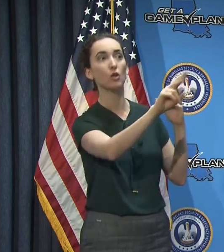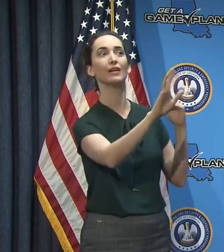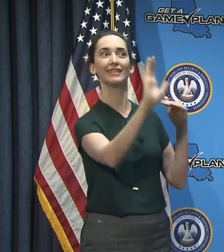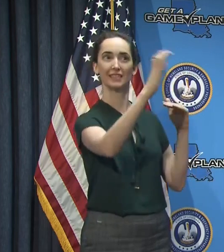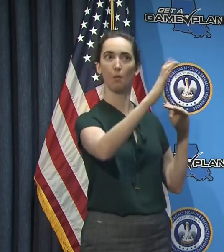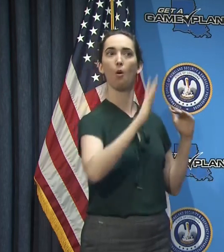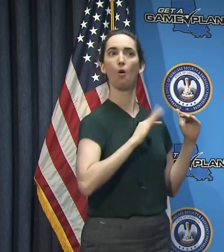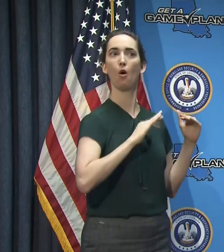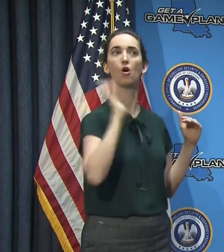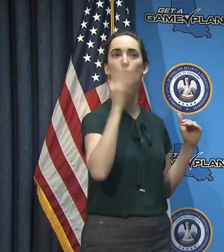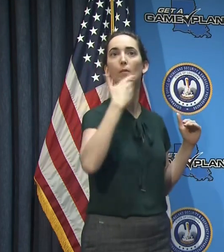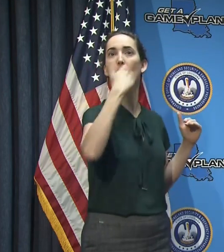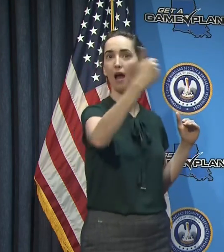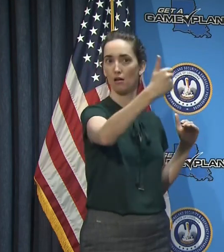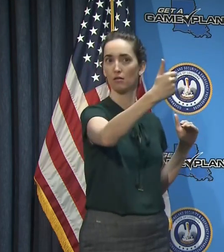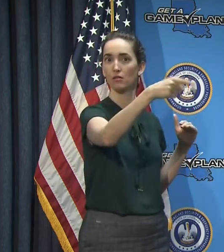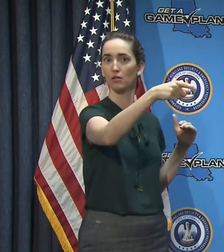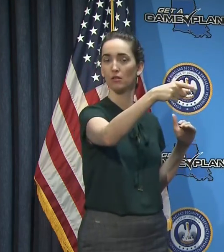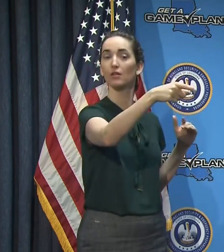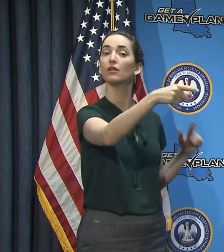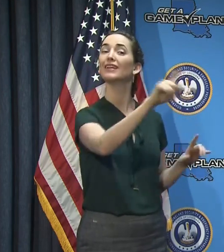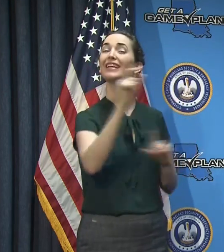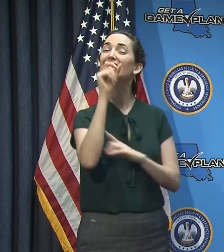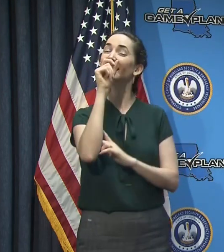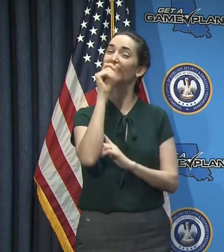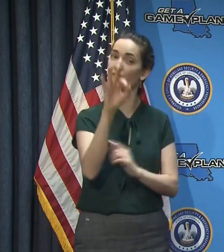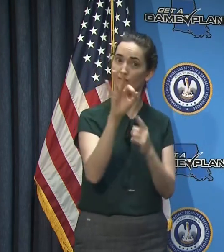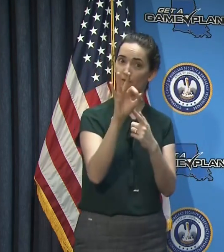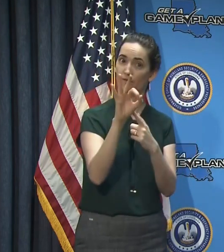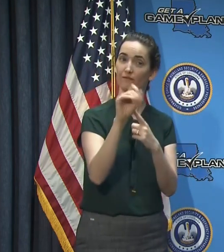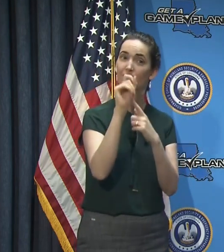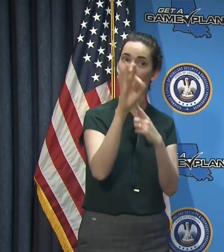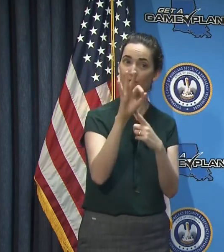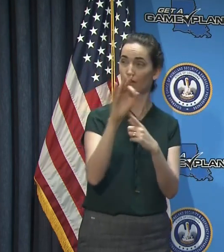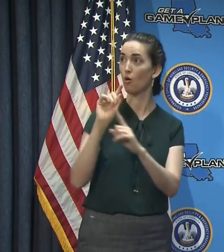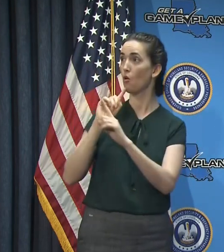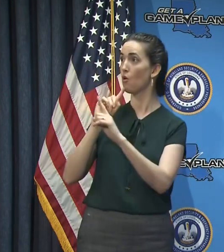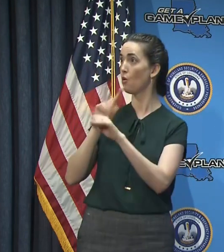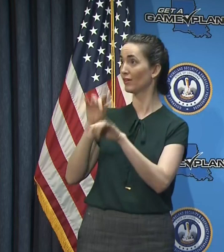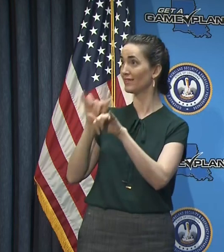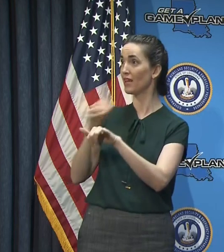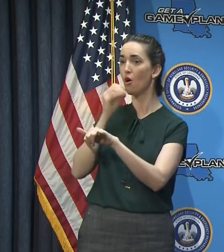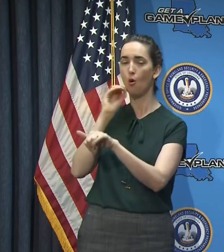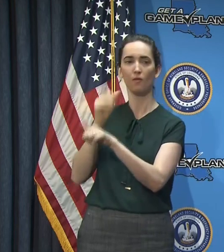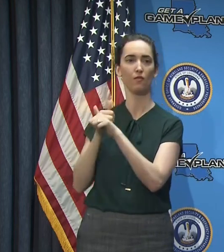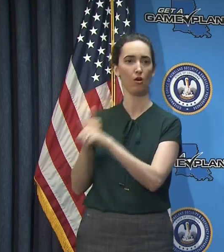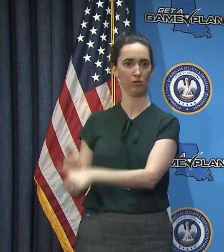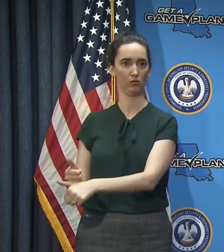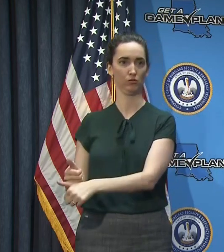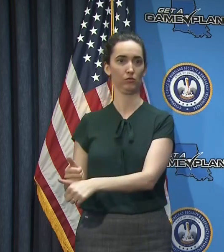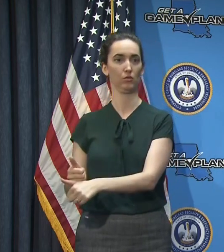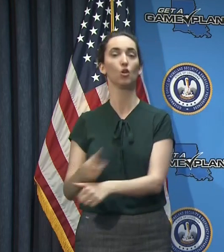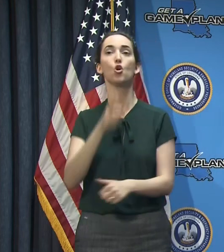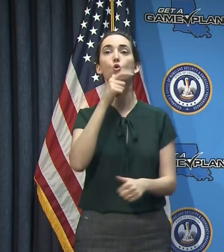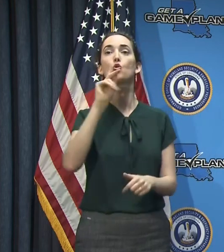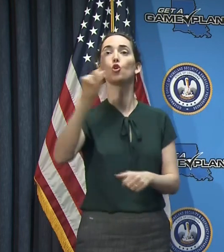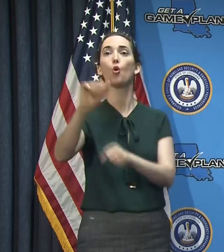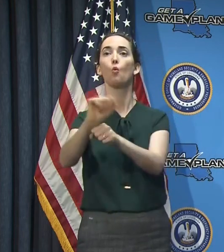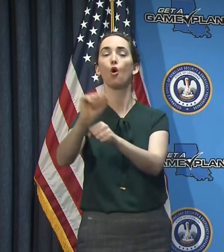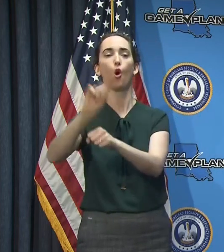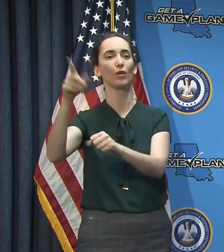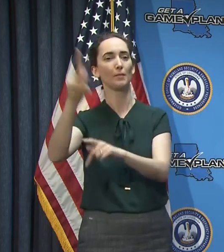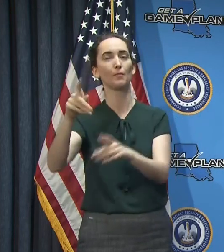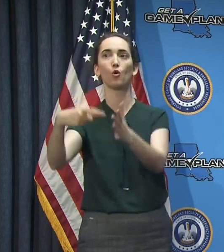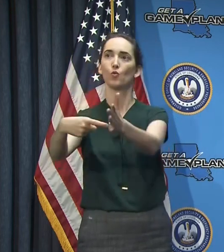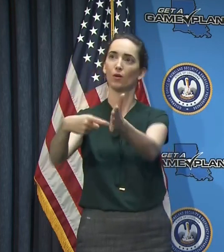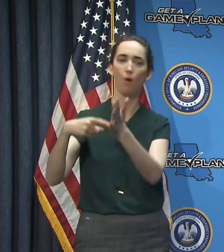precisely that the stay at home order stays in place, that people comply with those, that only essential workers are working, that